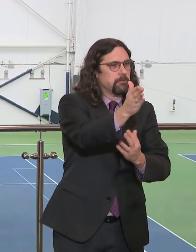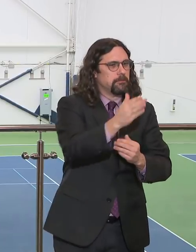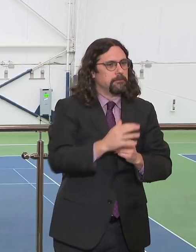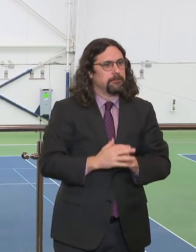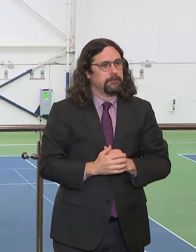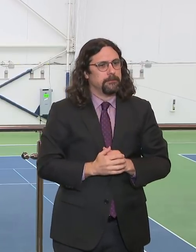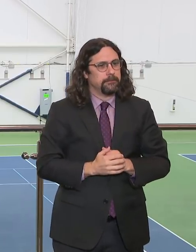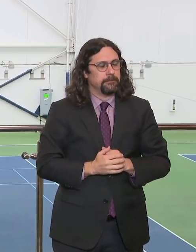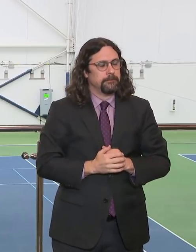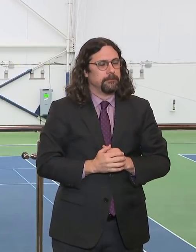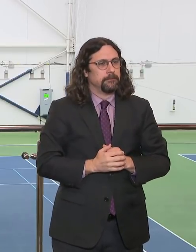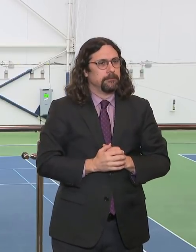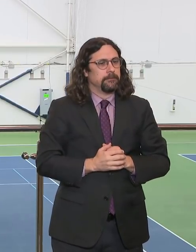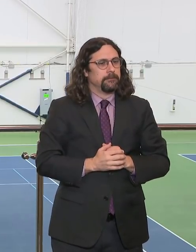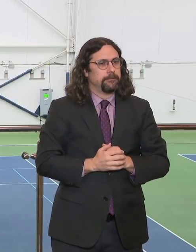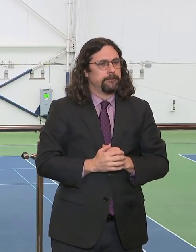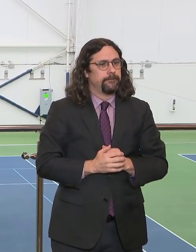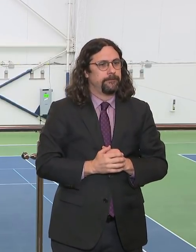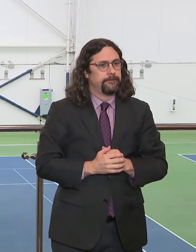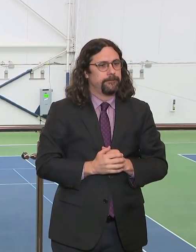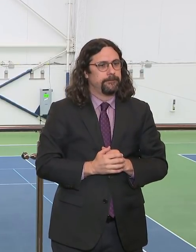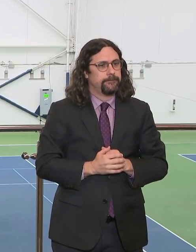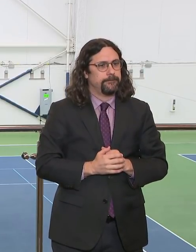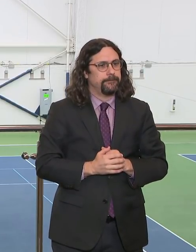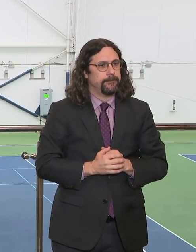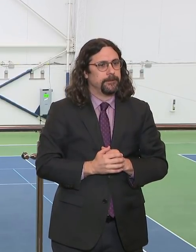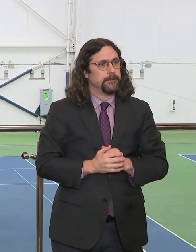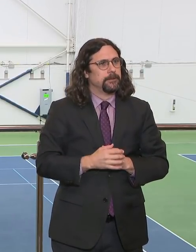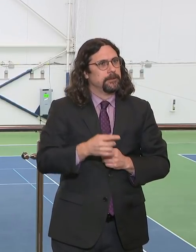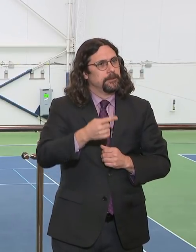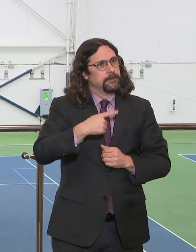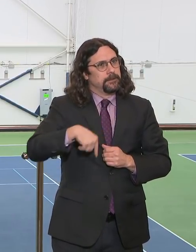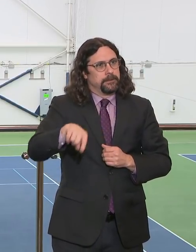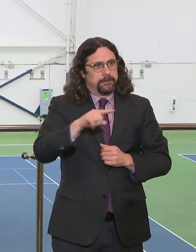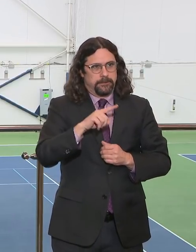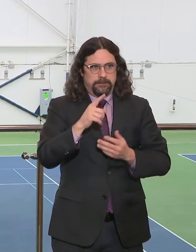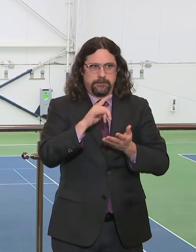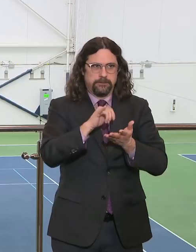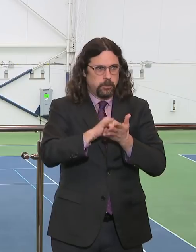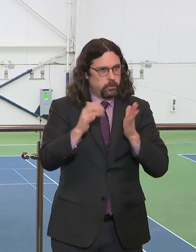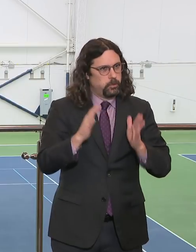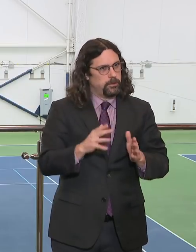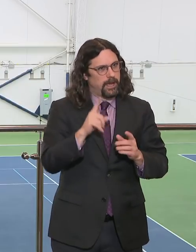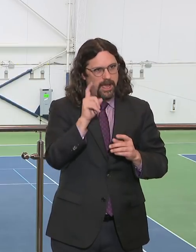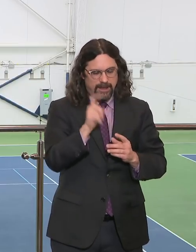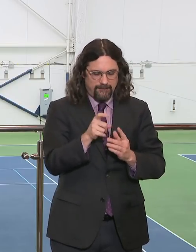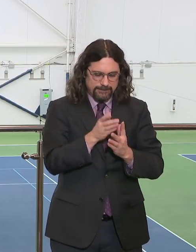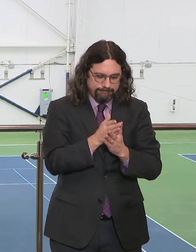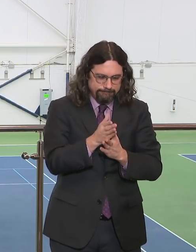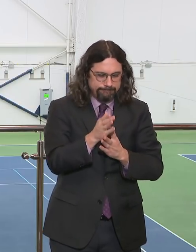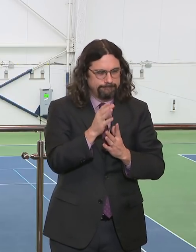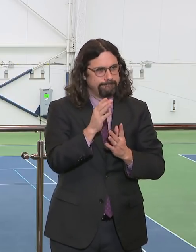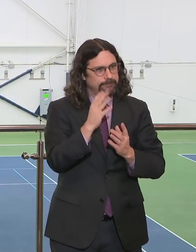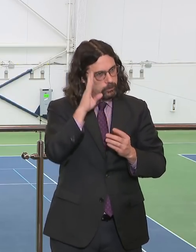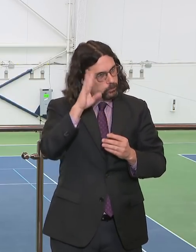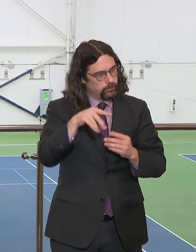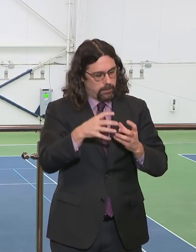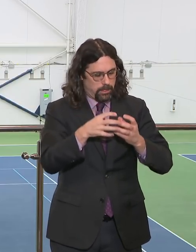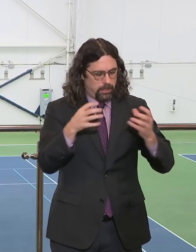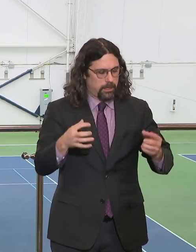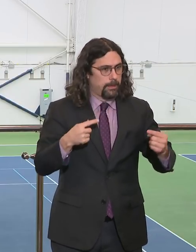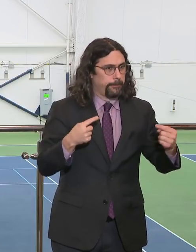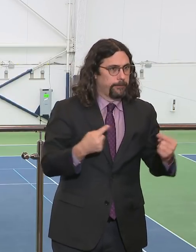deal honestly with the pain we're experiencing, the grief we're experiencing, at the same time keep moving forward.